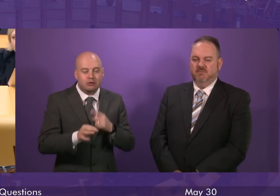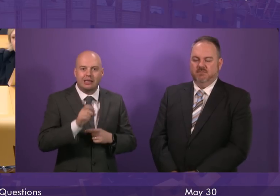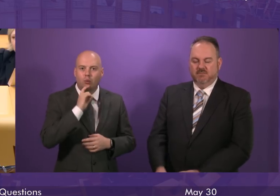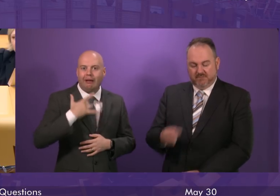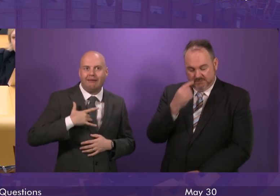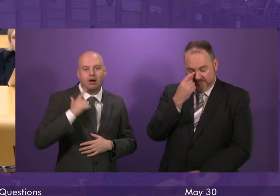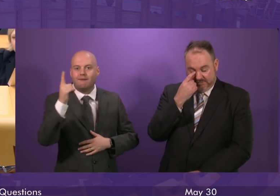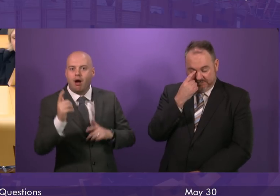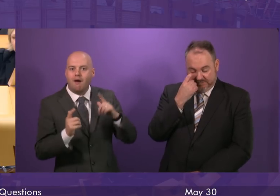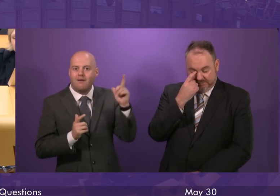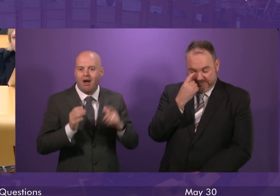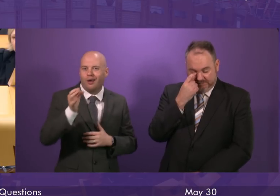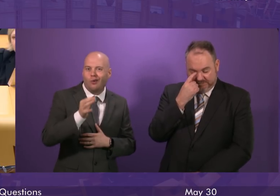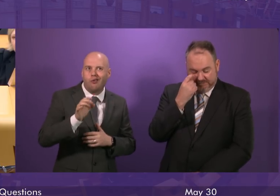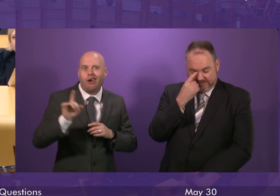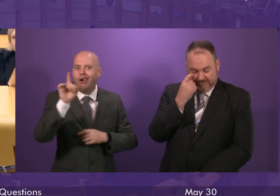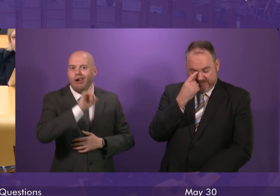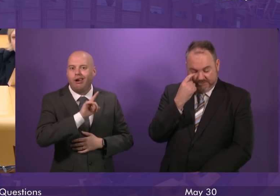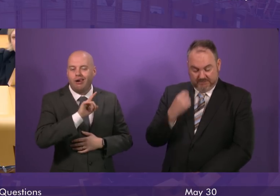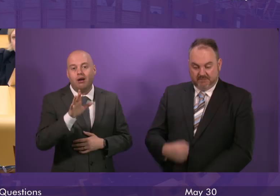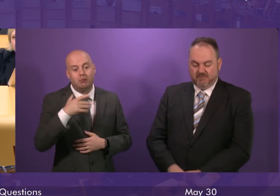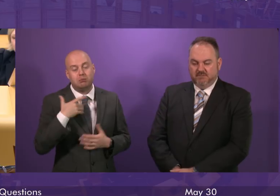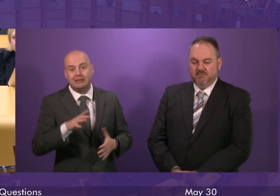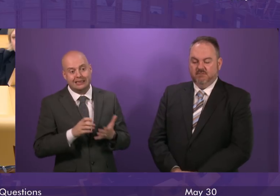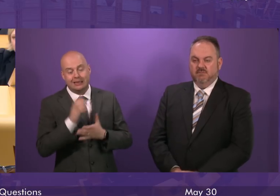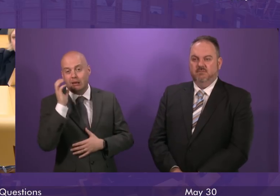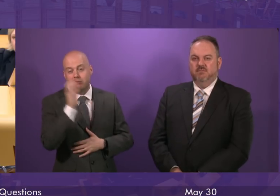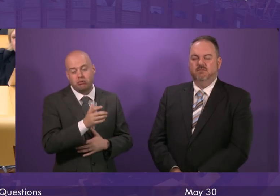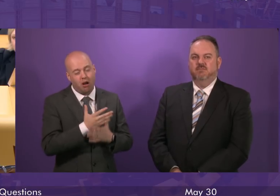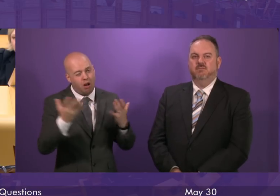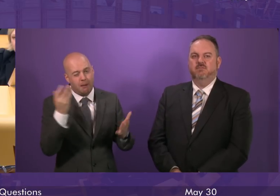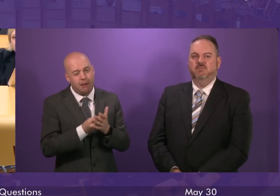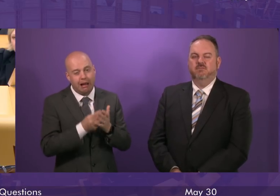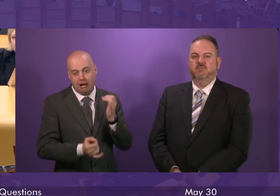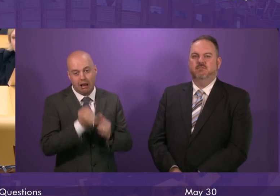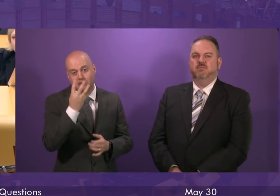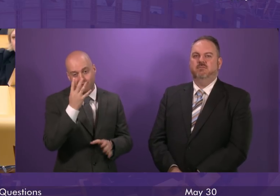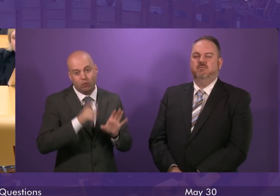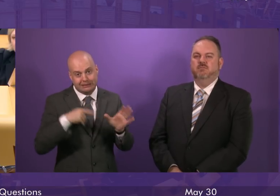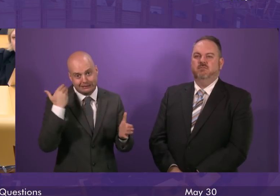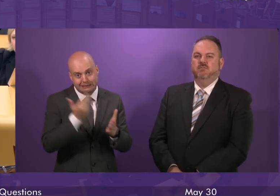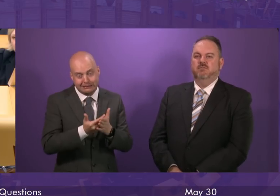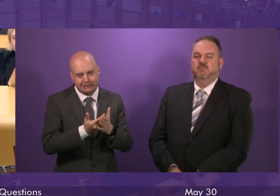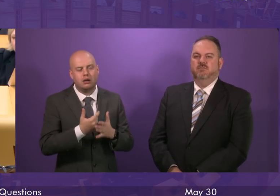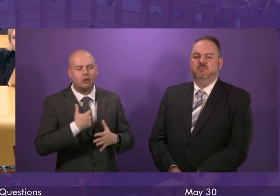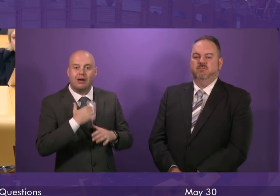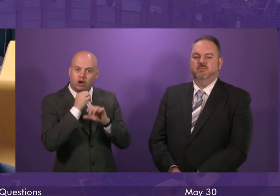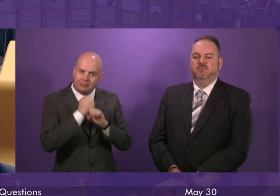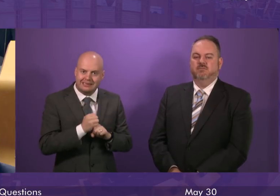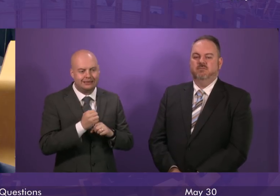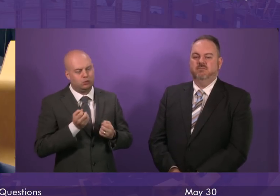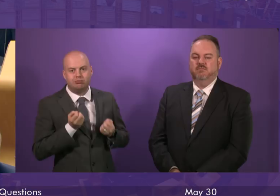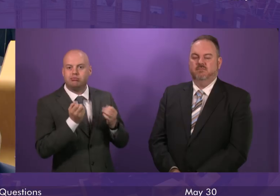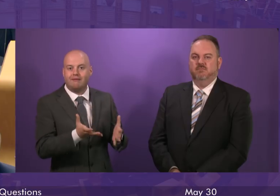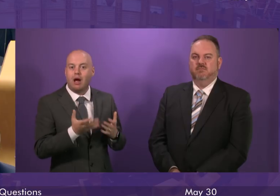we have invested almost £900 million in the ambulance service in the last four years and we are committed to supporting the training of an additional 1,000